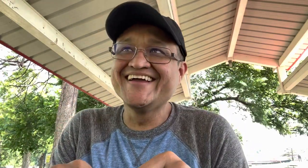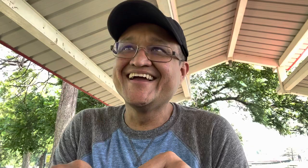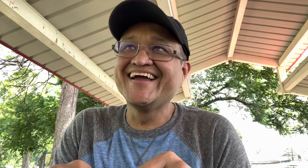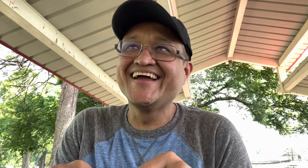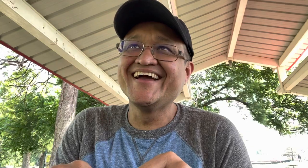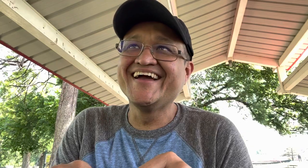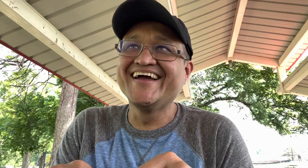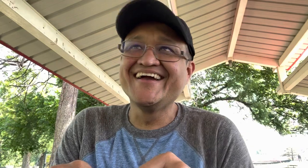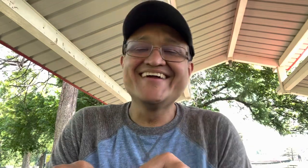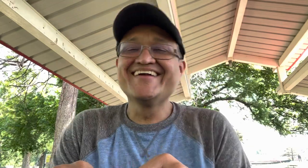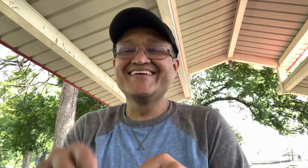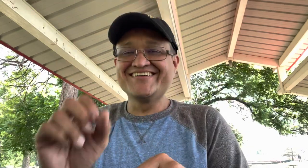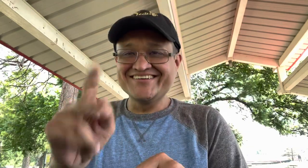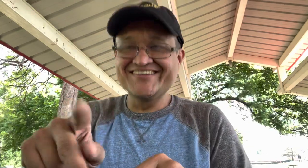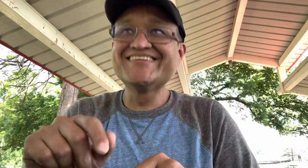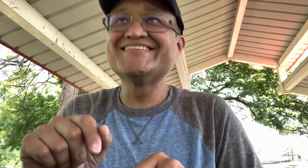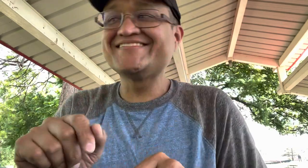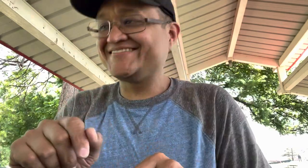everyone just kidding he loves me